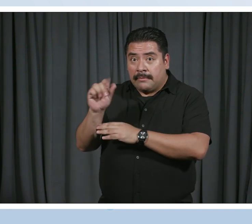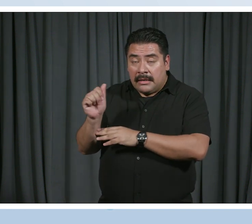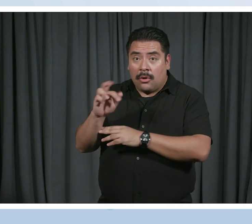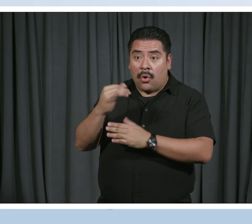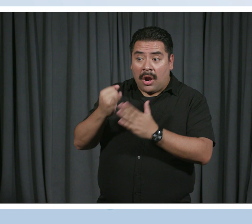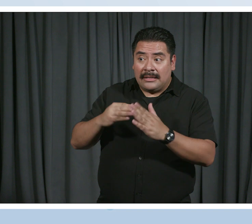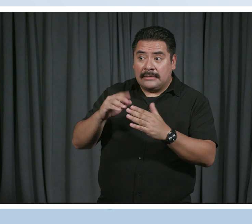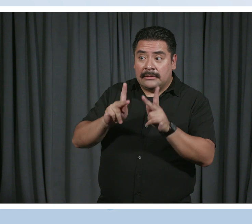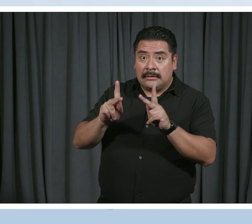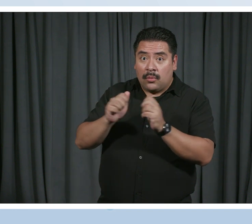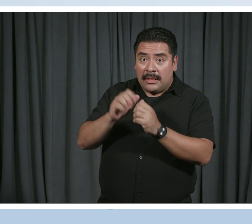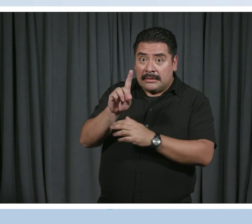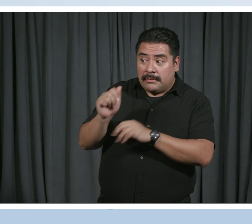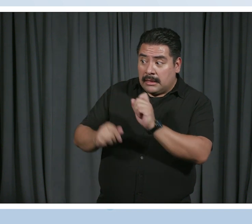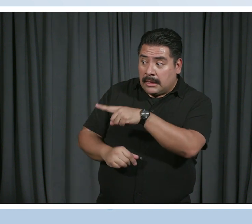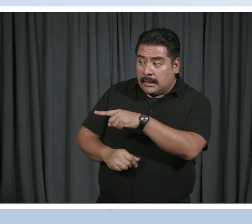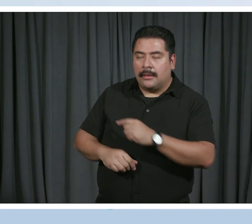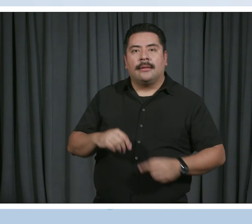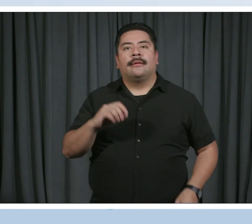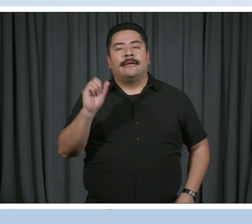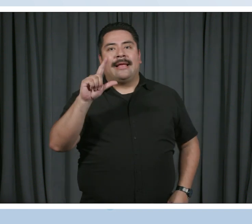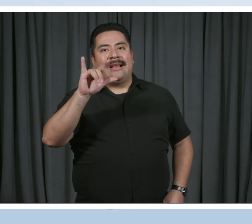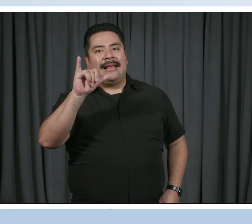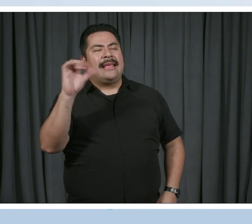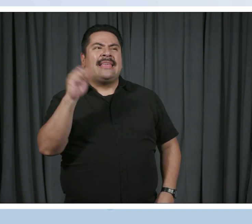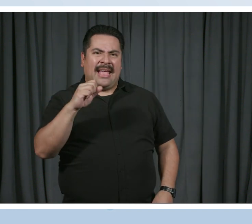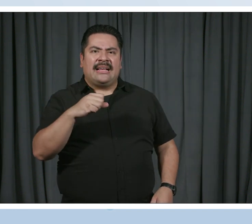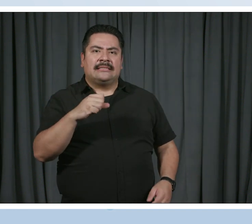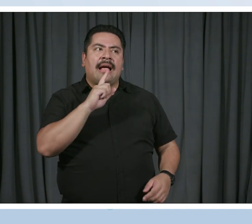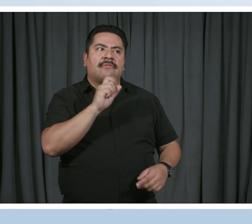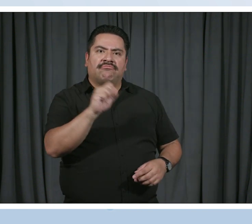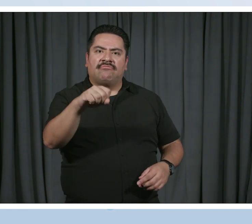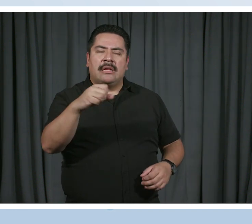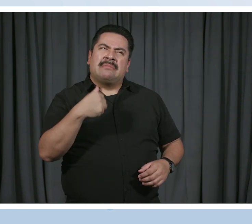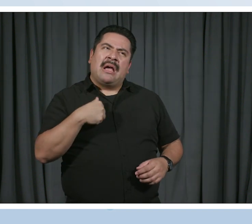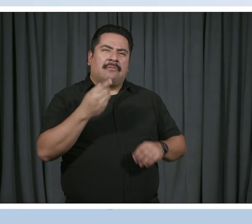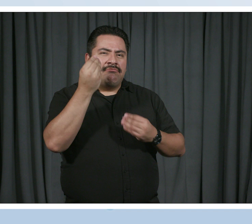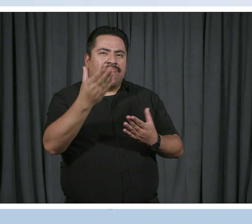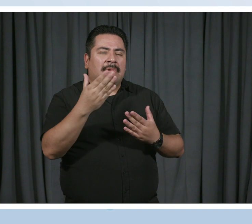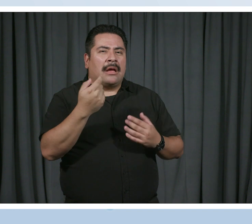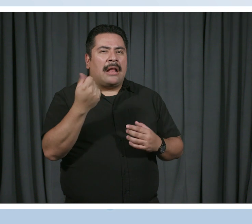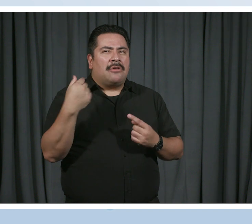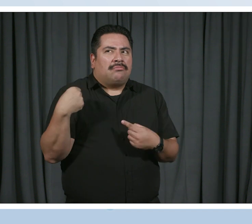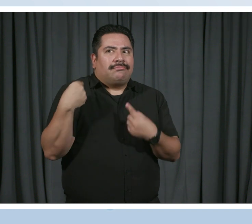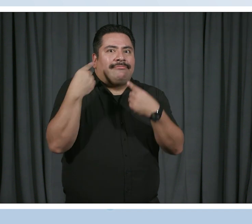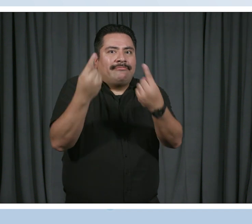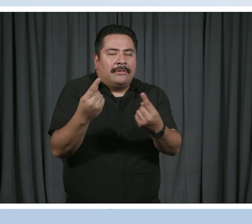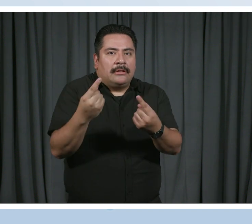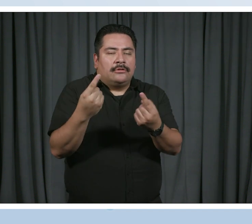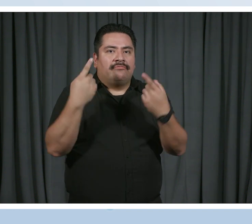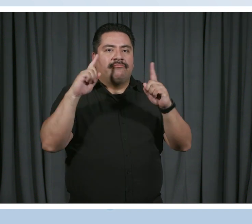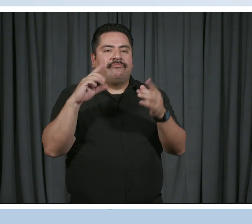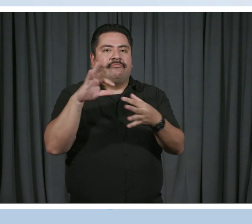city? Yeah, I do, actually. I would say that it took me a while to feel that way. There's a lot of complexities around